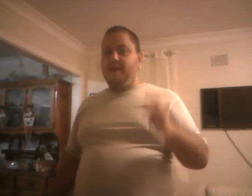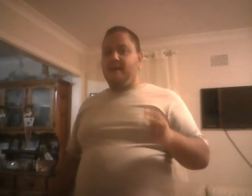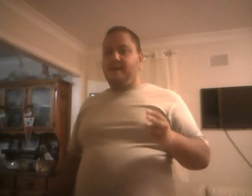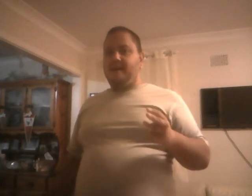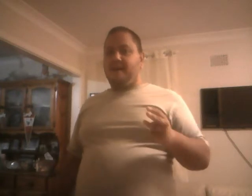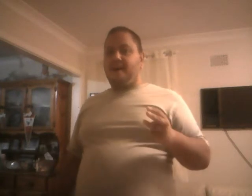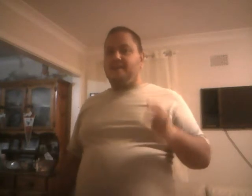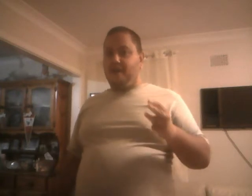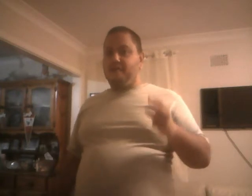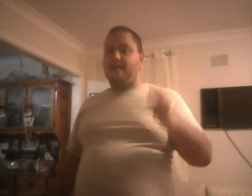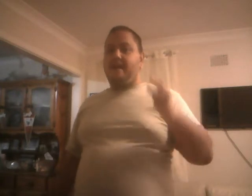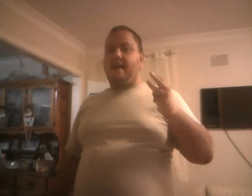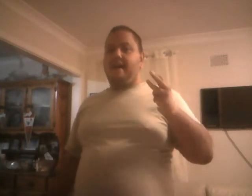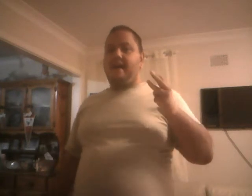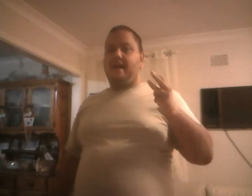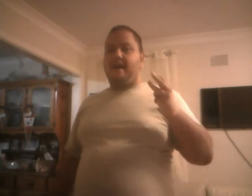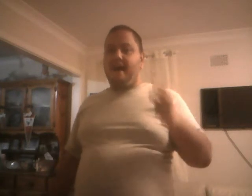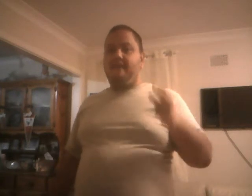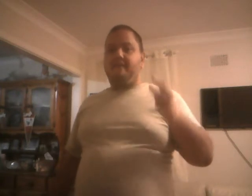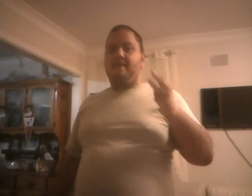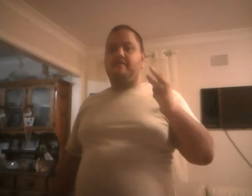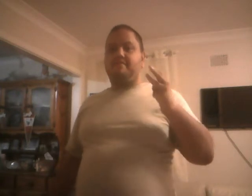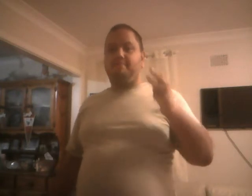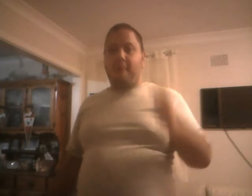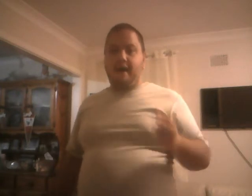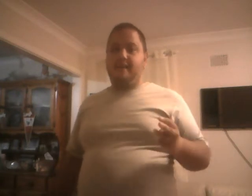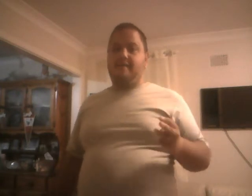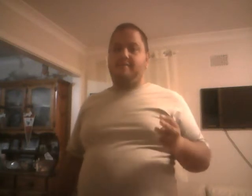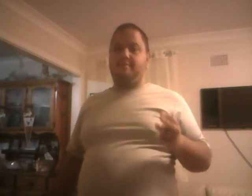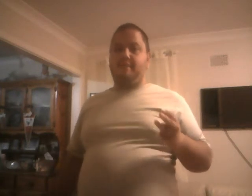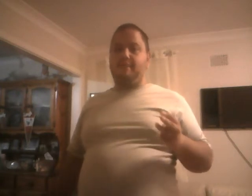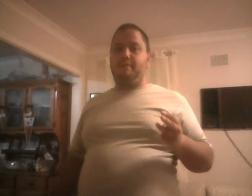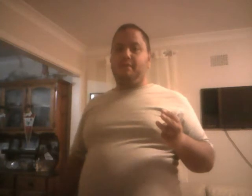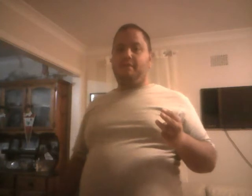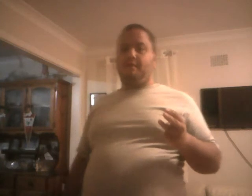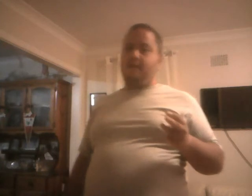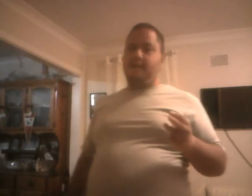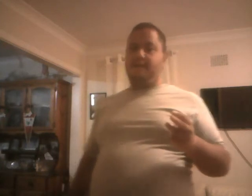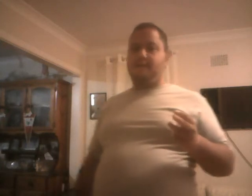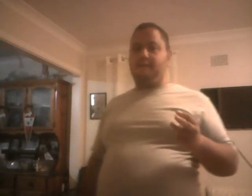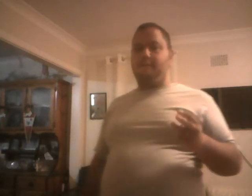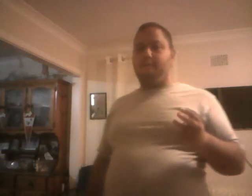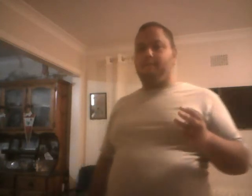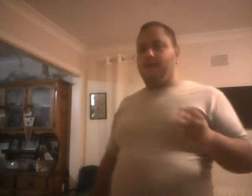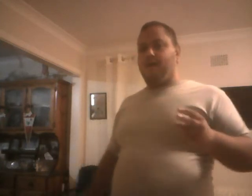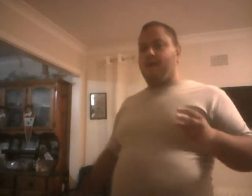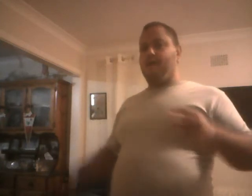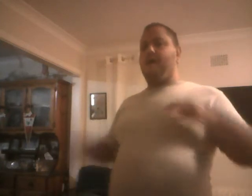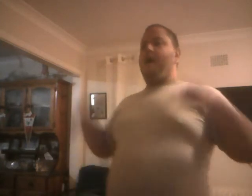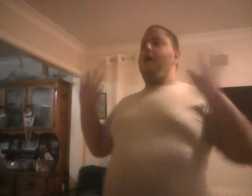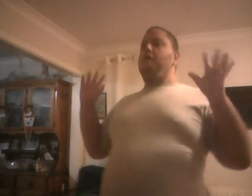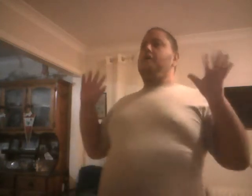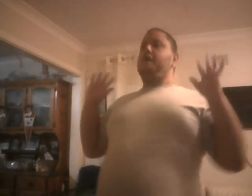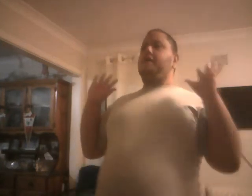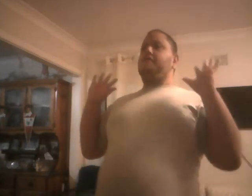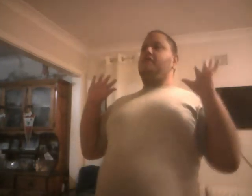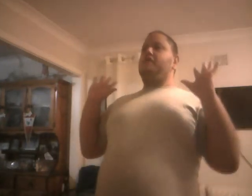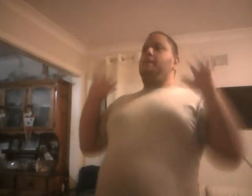we don't have spineless people willing to go oh take us over